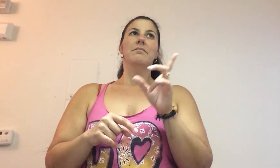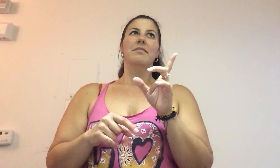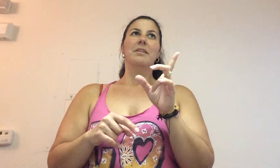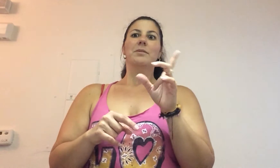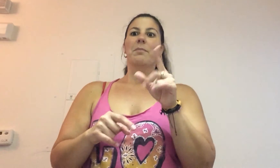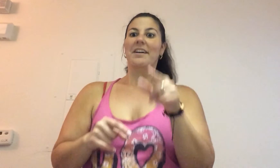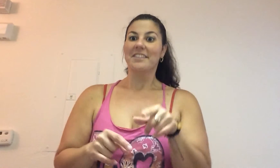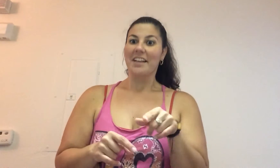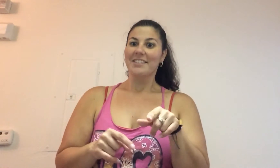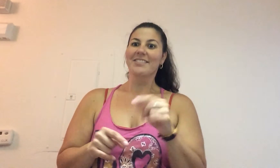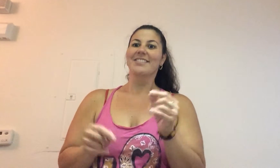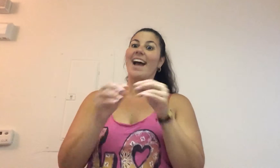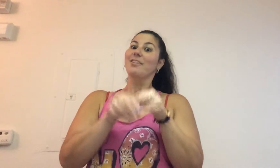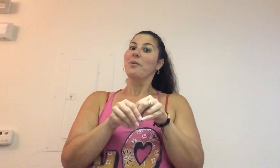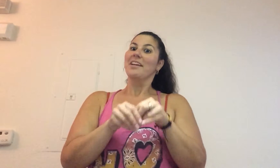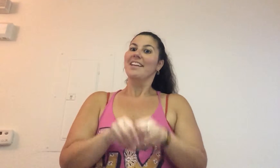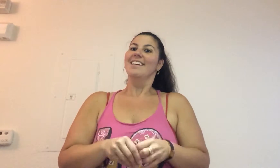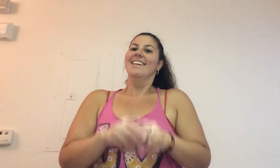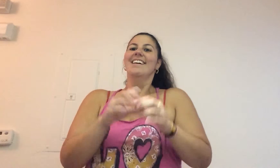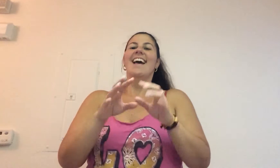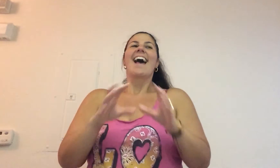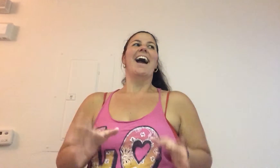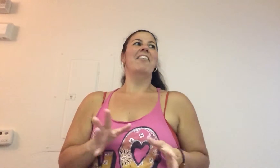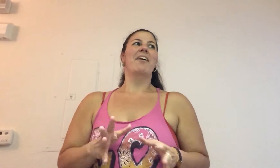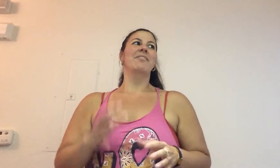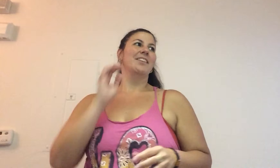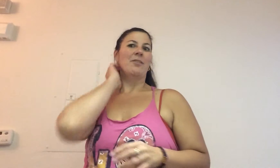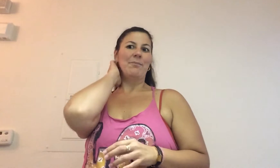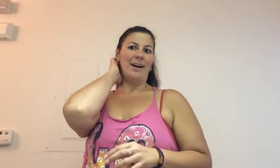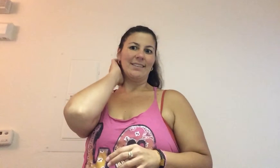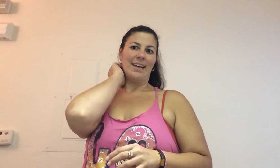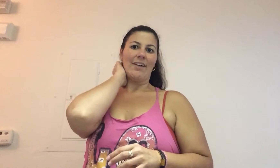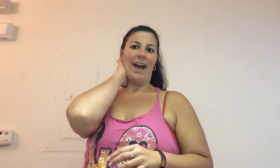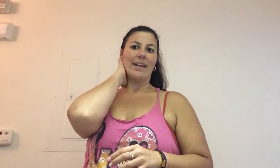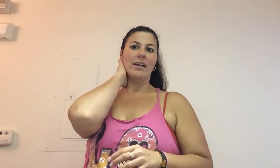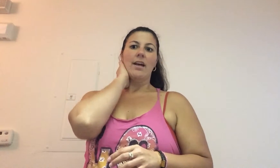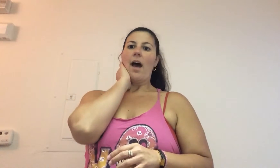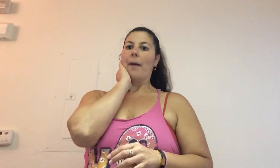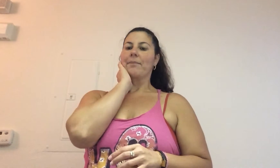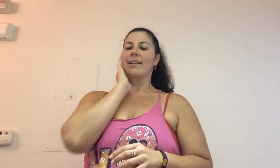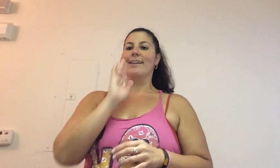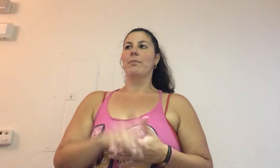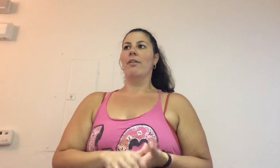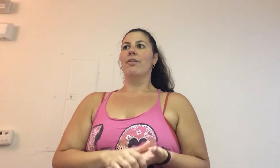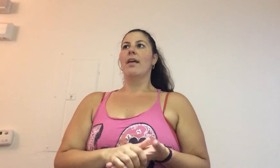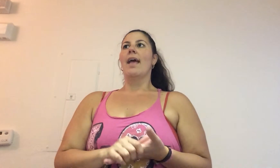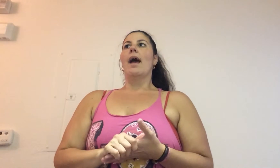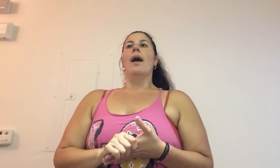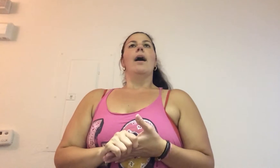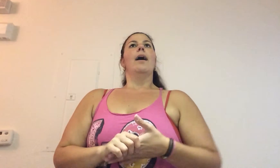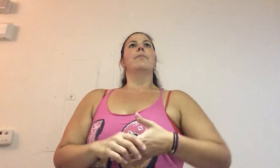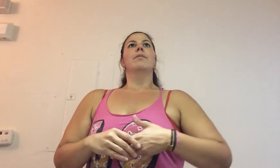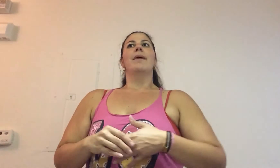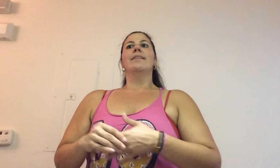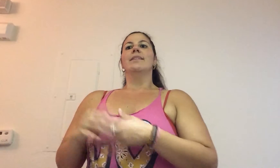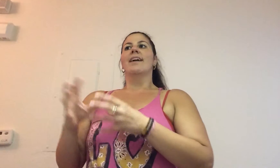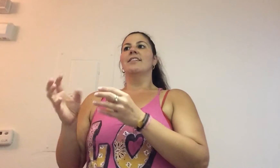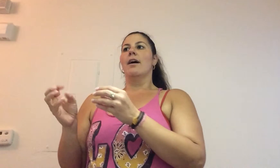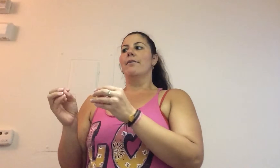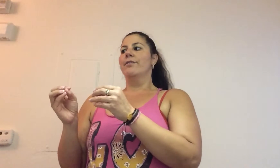It was a pasta salad. I had tuna in it. I think that was like the only pasta I've had, um, the last month. Um, but mainly lots of